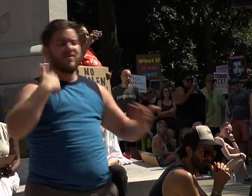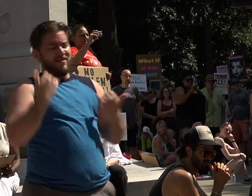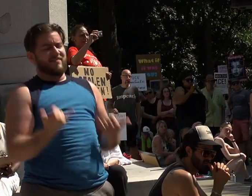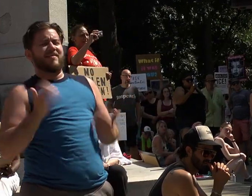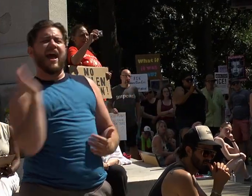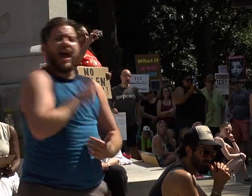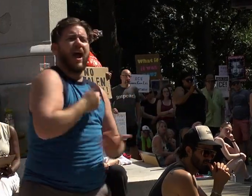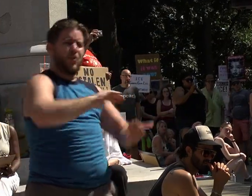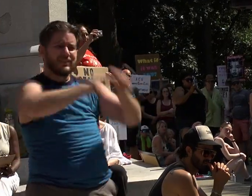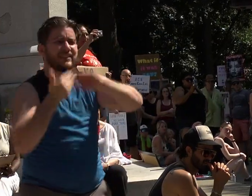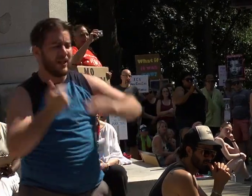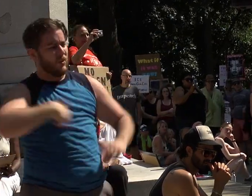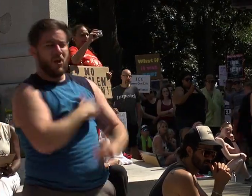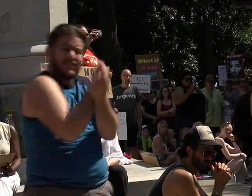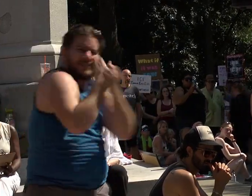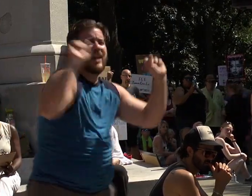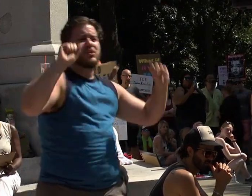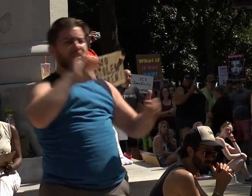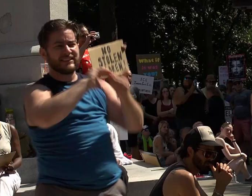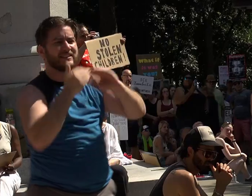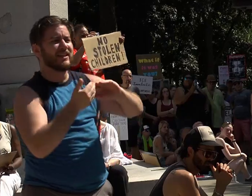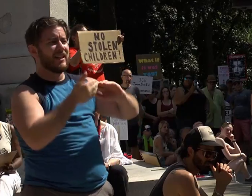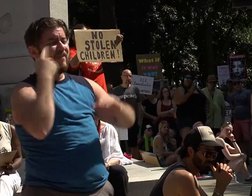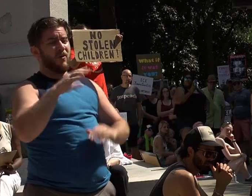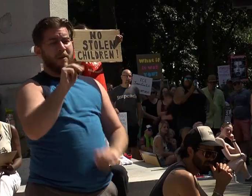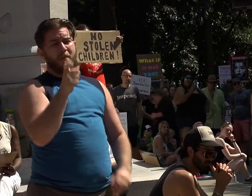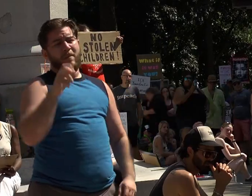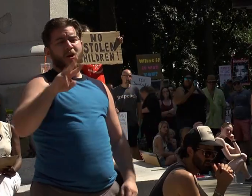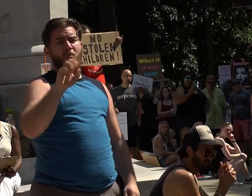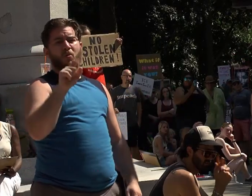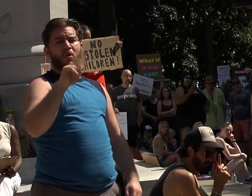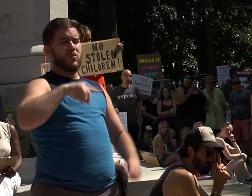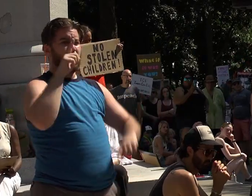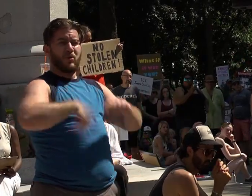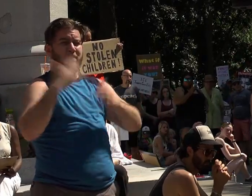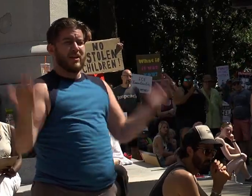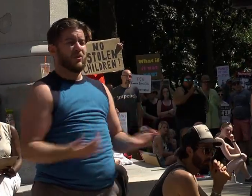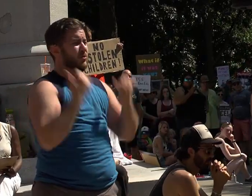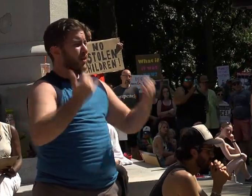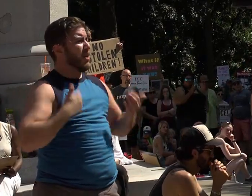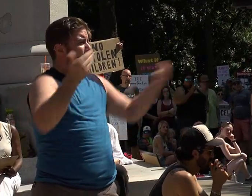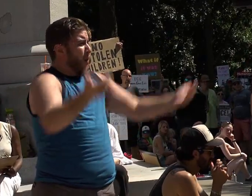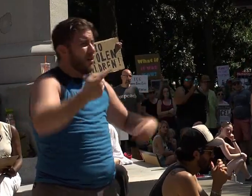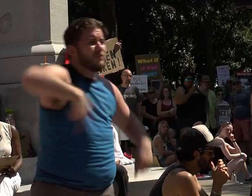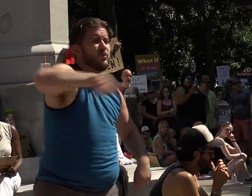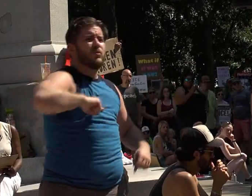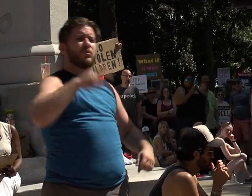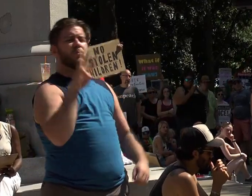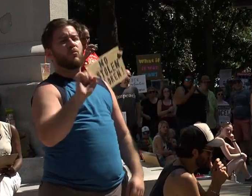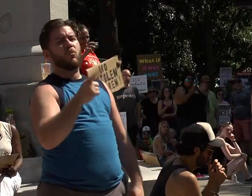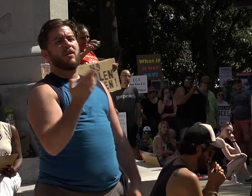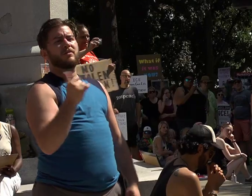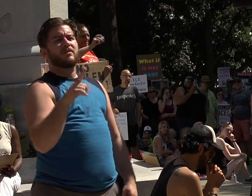be a sanctuary city. And on behalf of our mayor, who could not be with us today, as she welcomes you all to Washington Square Park,